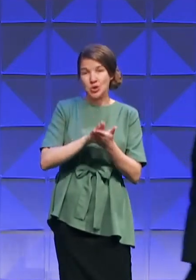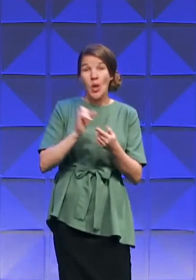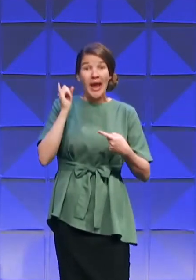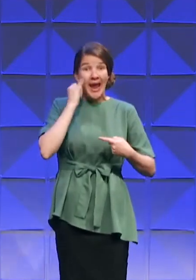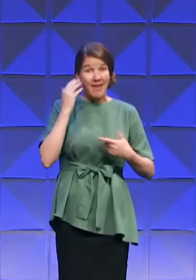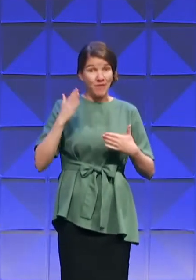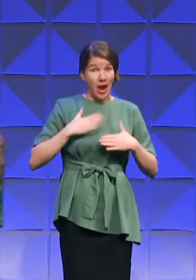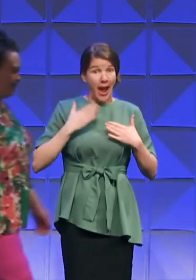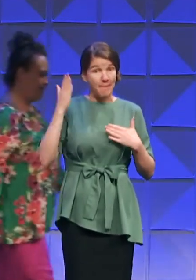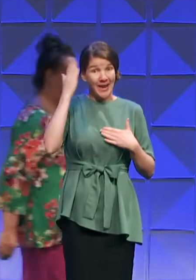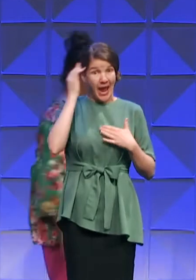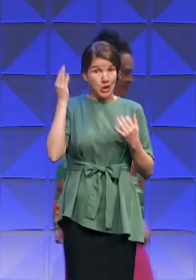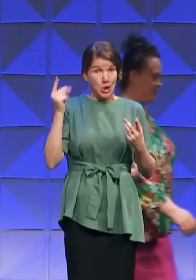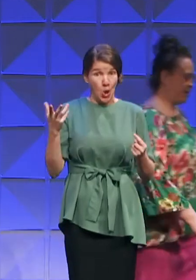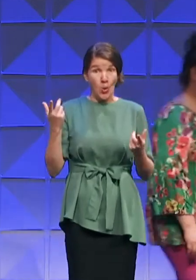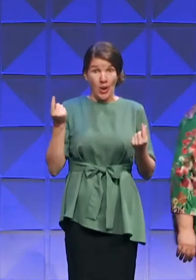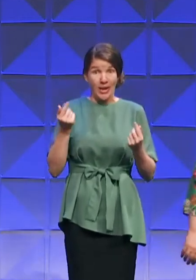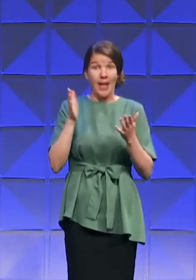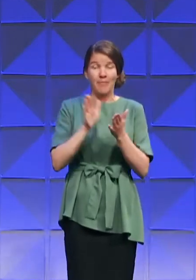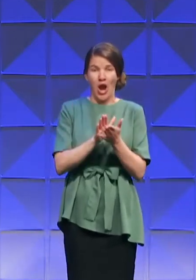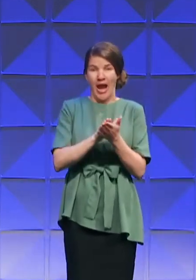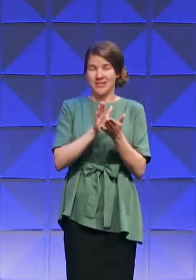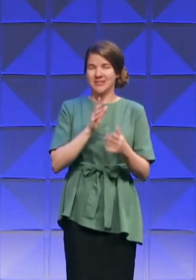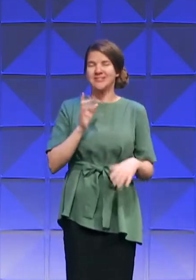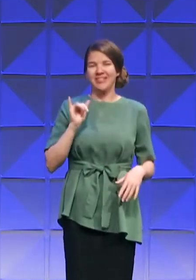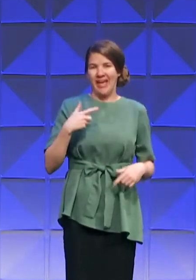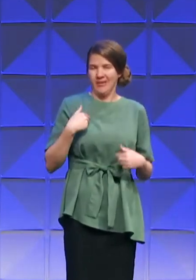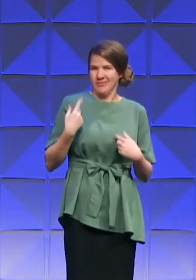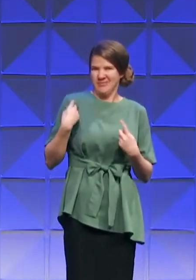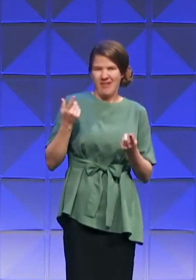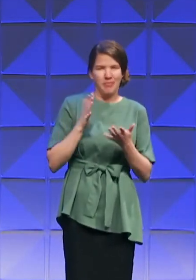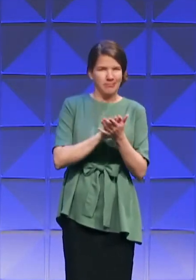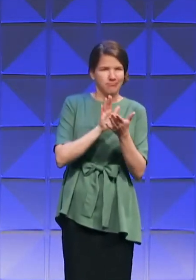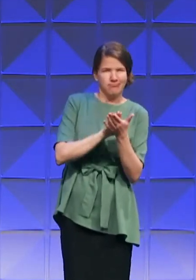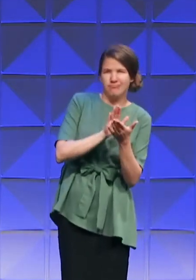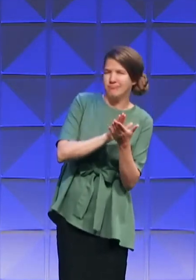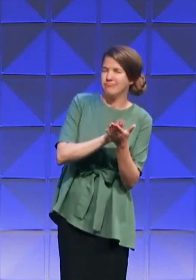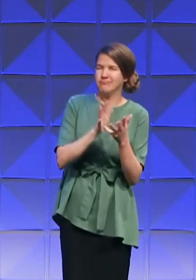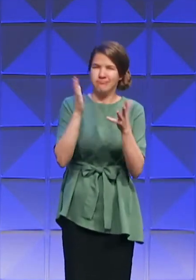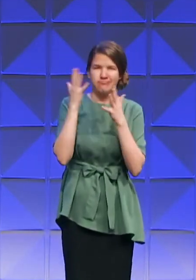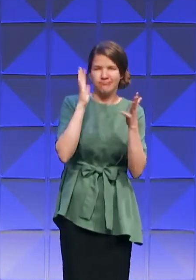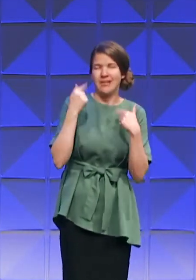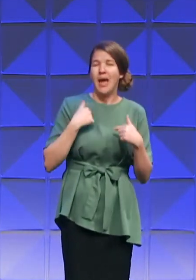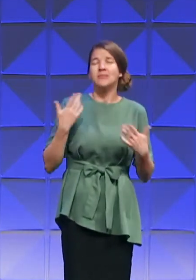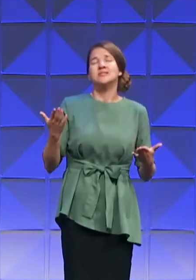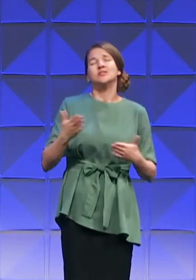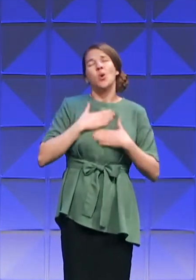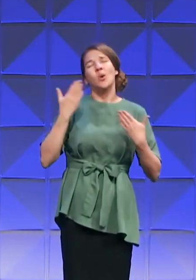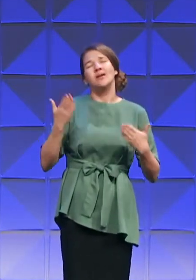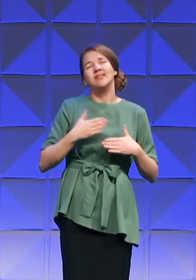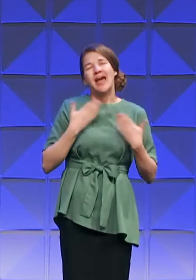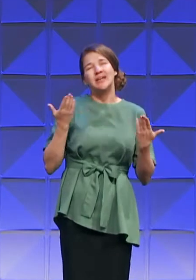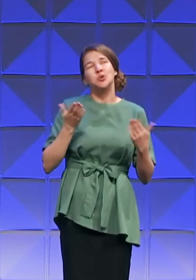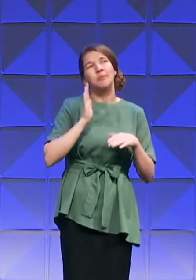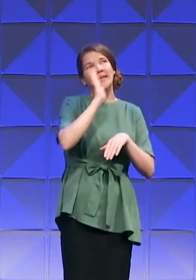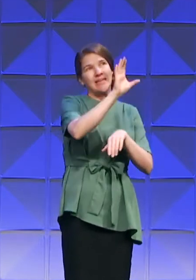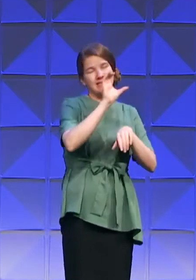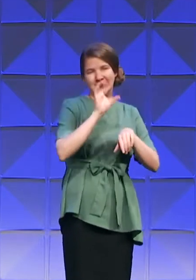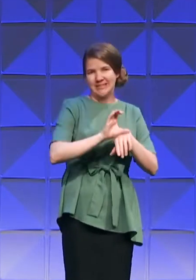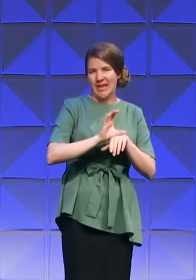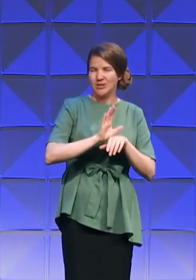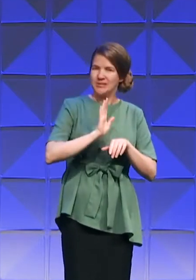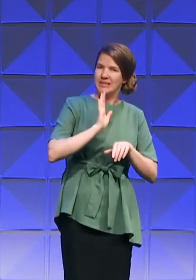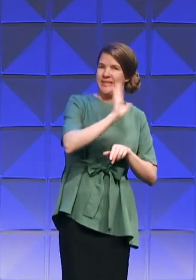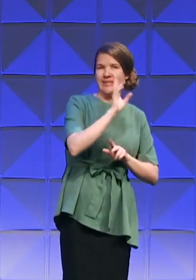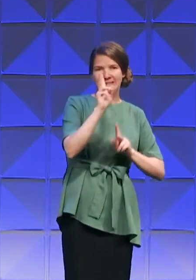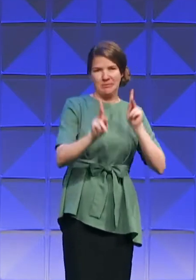clap your hands. I just got happy this morning. I've been clapping my hands all morning. I'm glad to be in the house of God with the people of God and